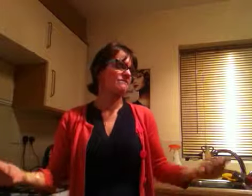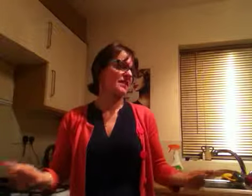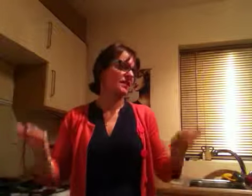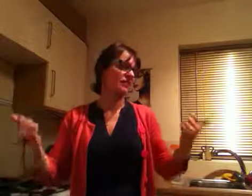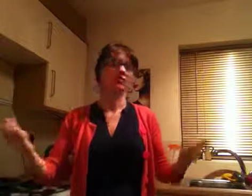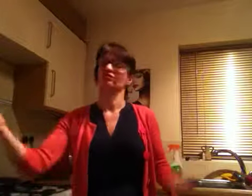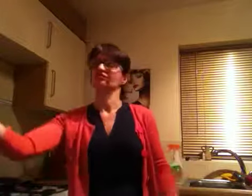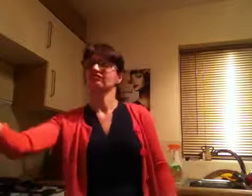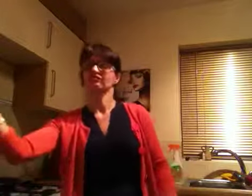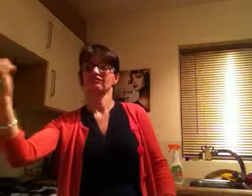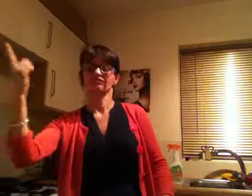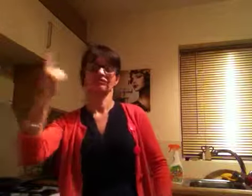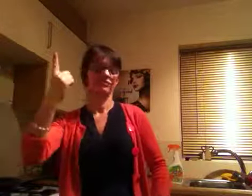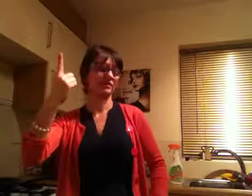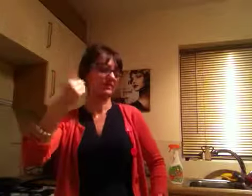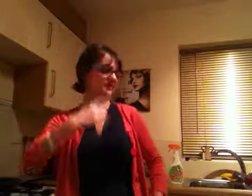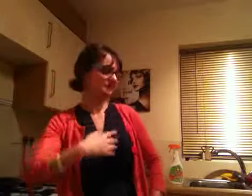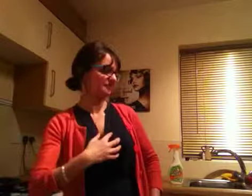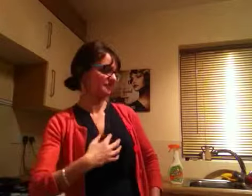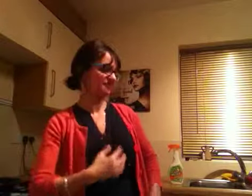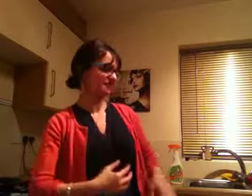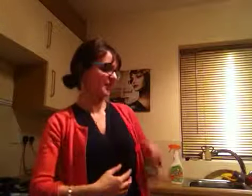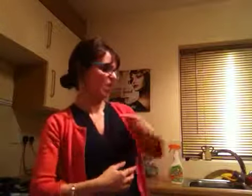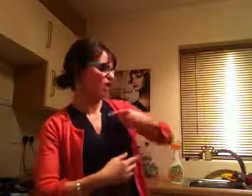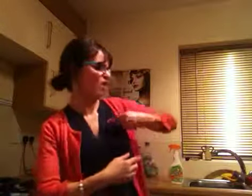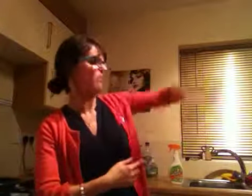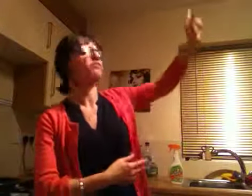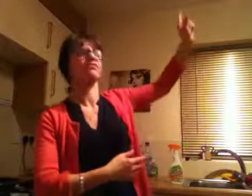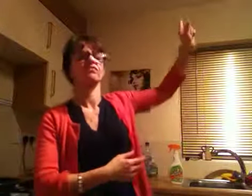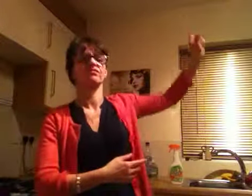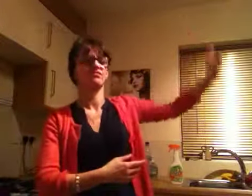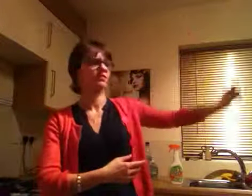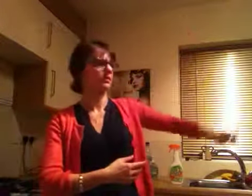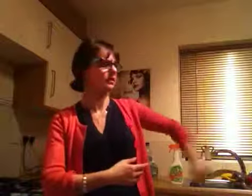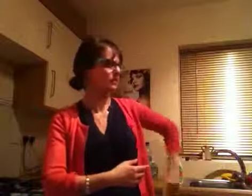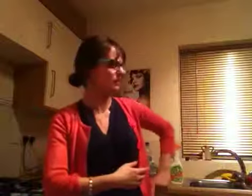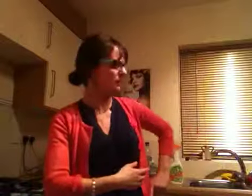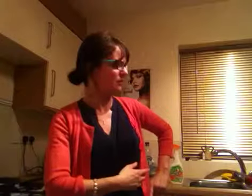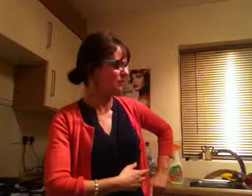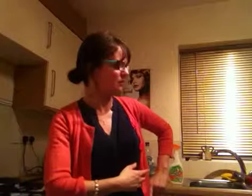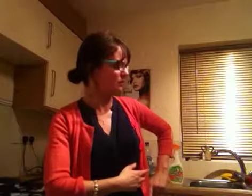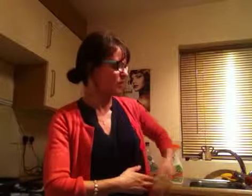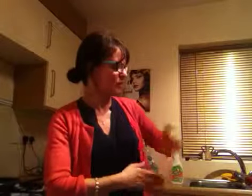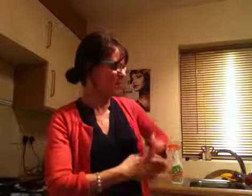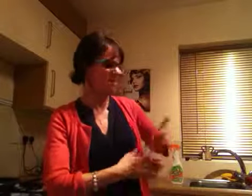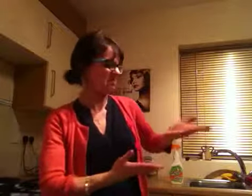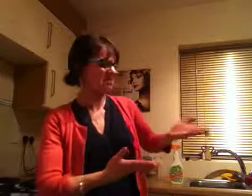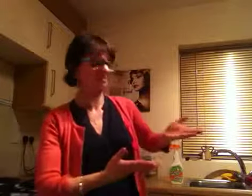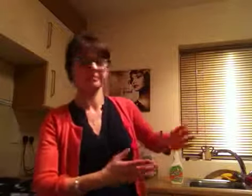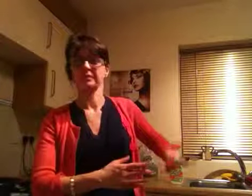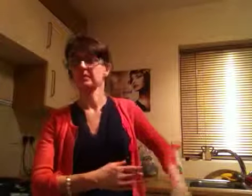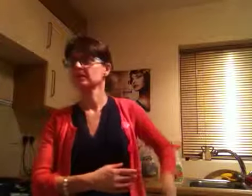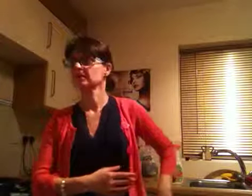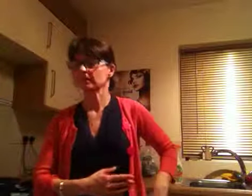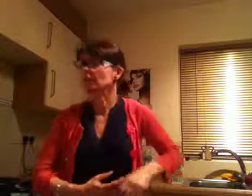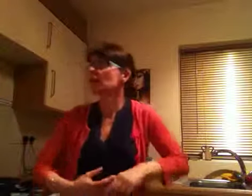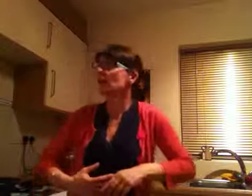and I was sacked by Mrs. K. I didn't dare ask her for a reference.